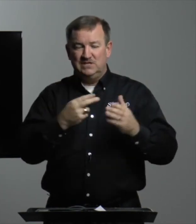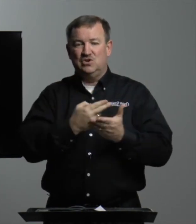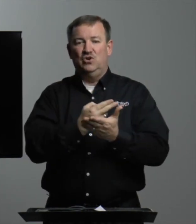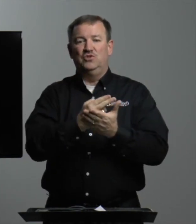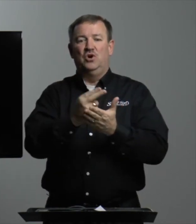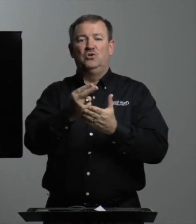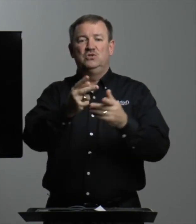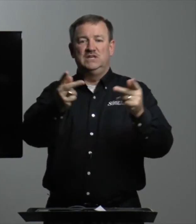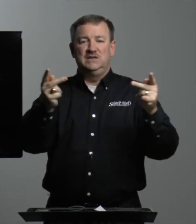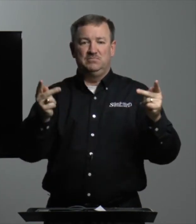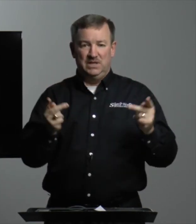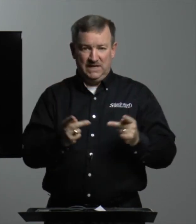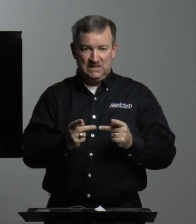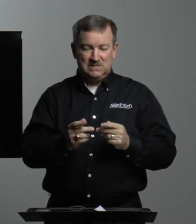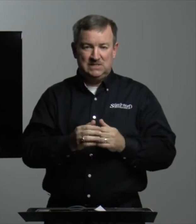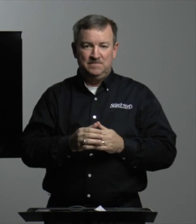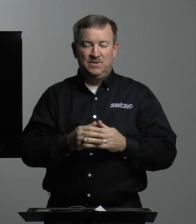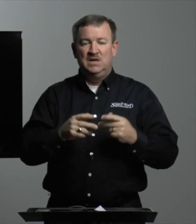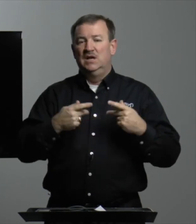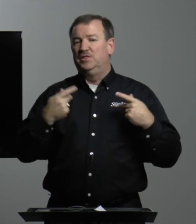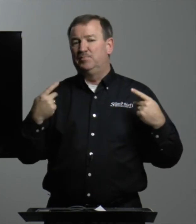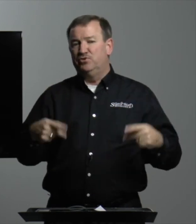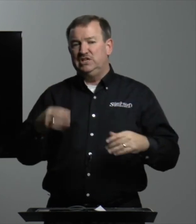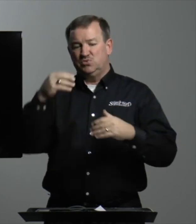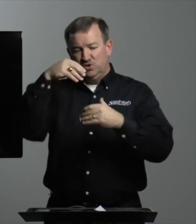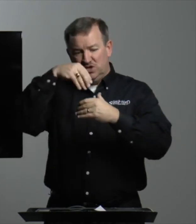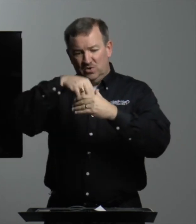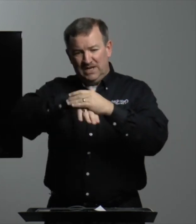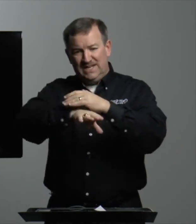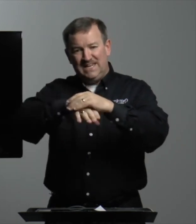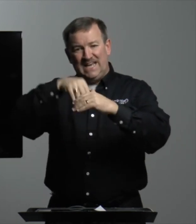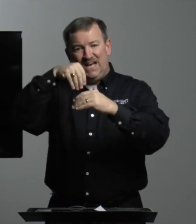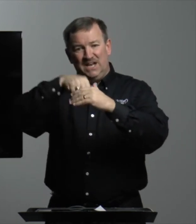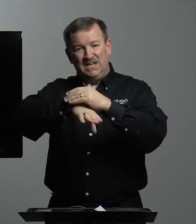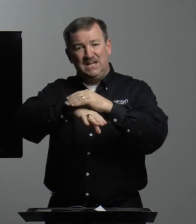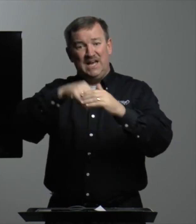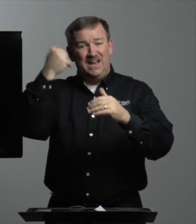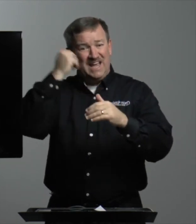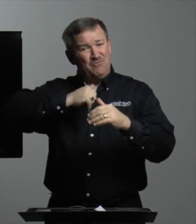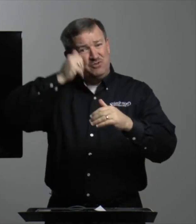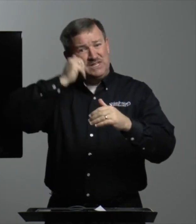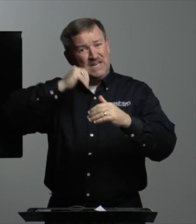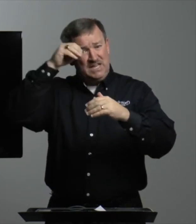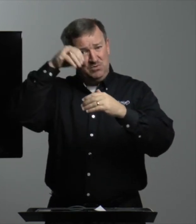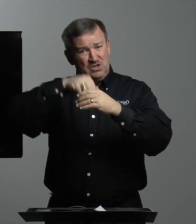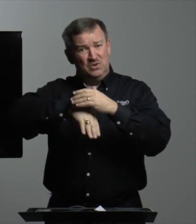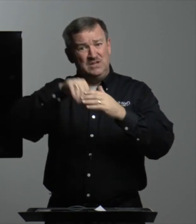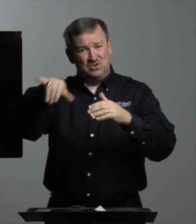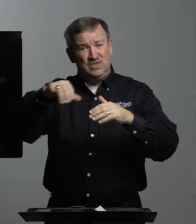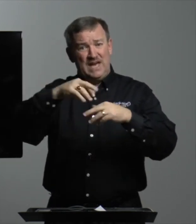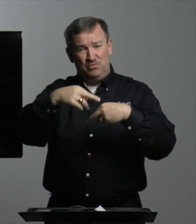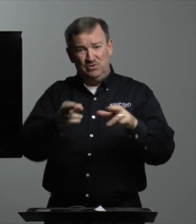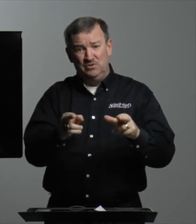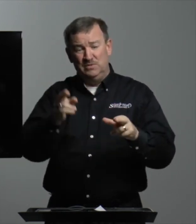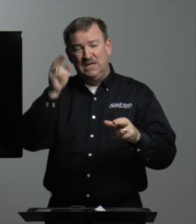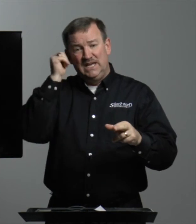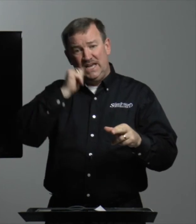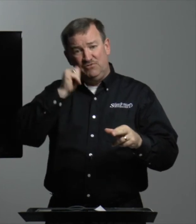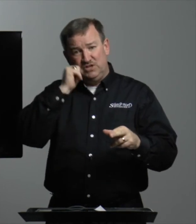place called the holy place. The priest would go in and out, in and out. Every day he would go into that room. Every